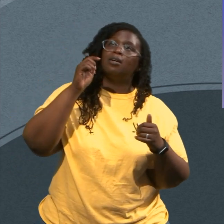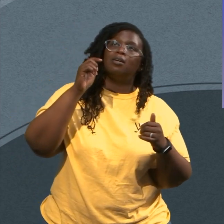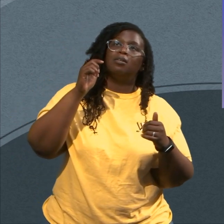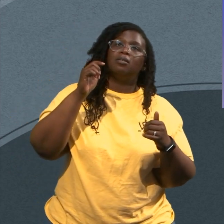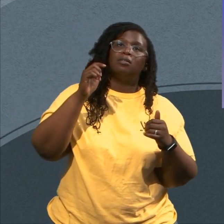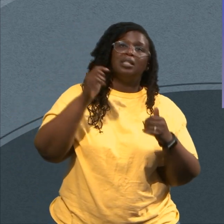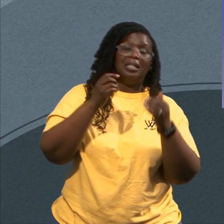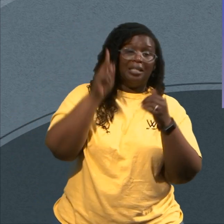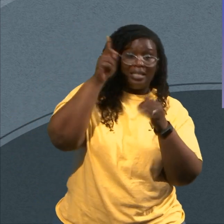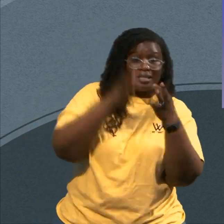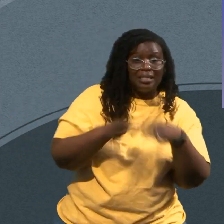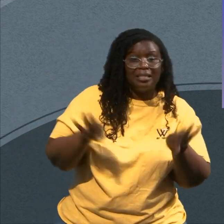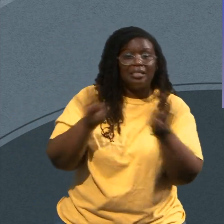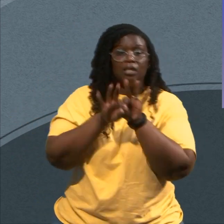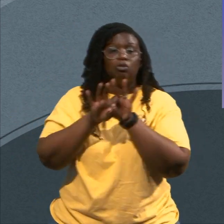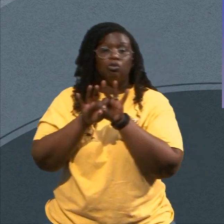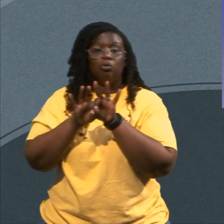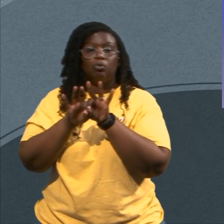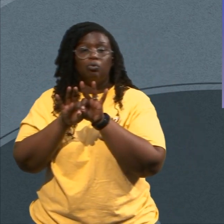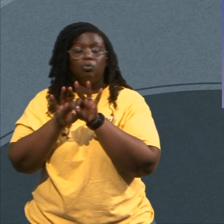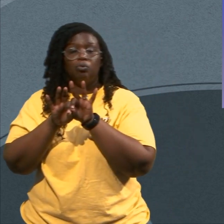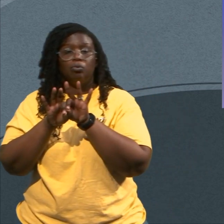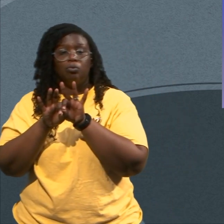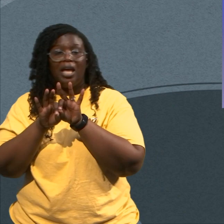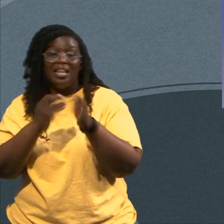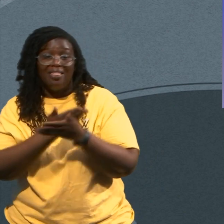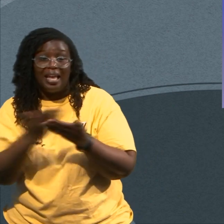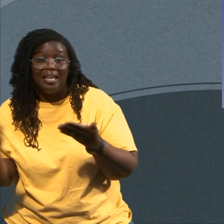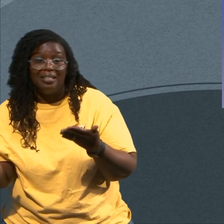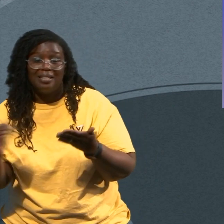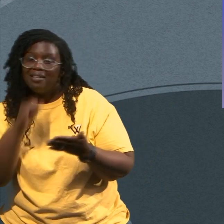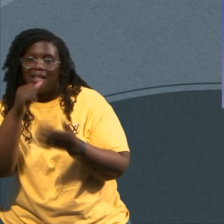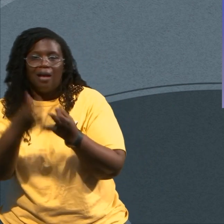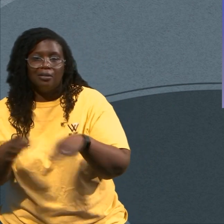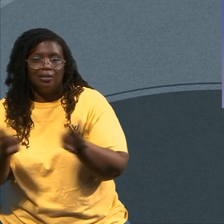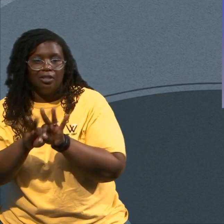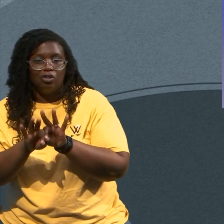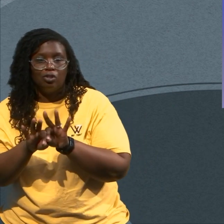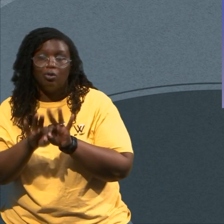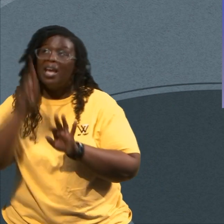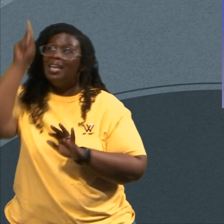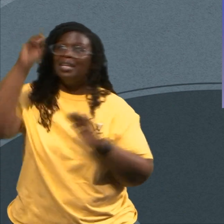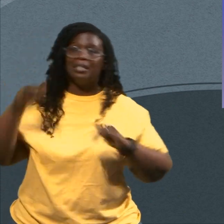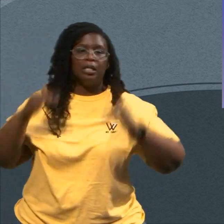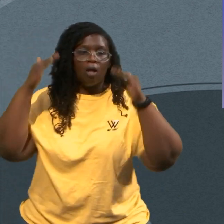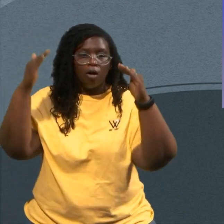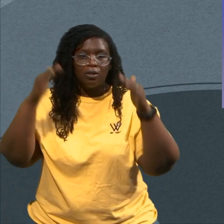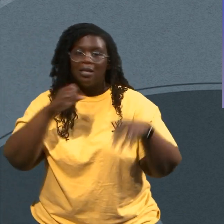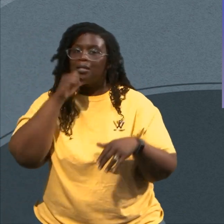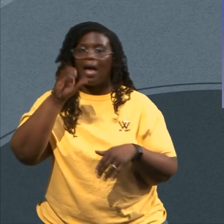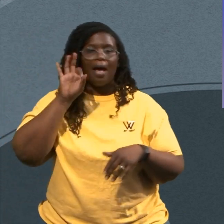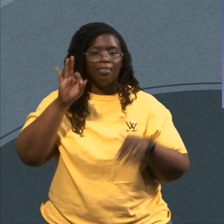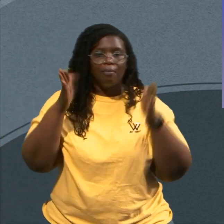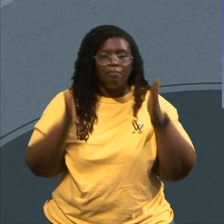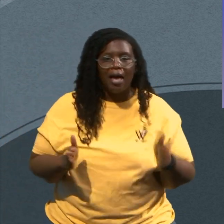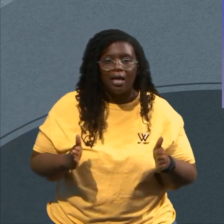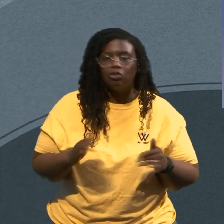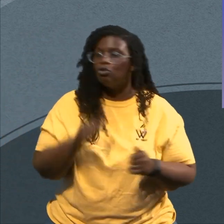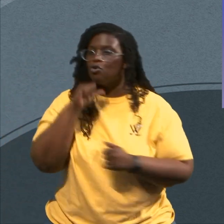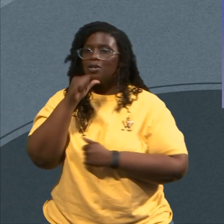Not Your Pastor Not Your Congregation Not Your Church Can